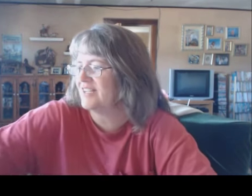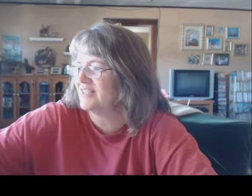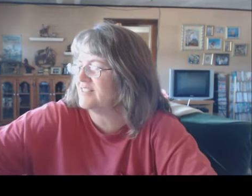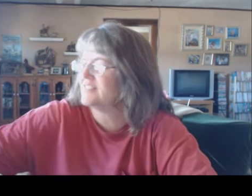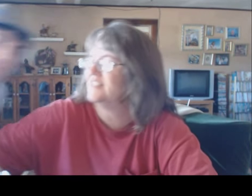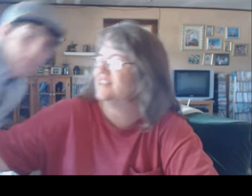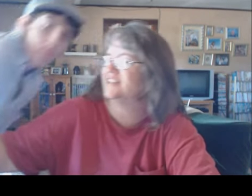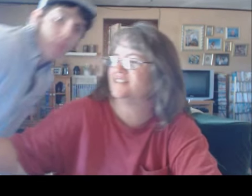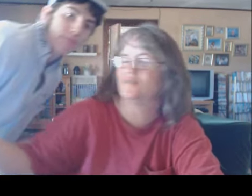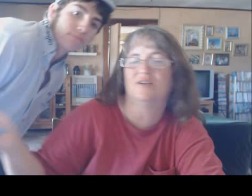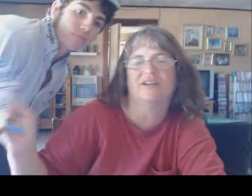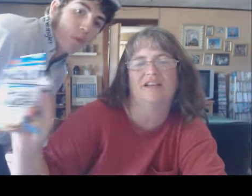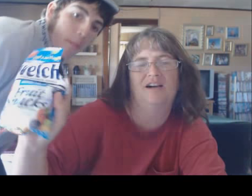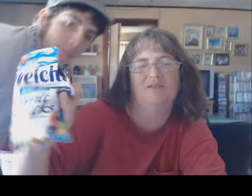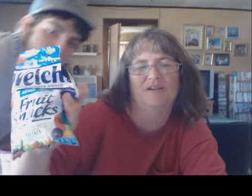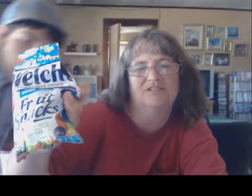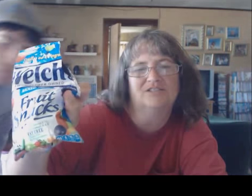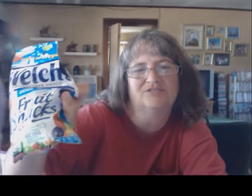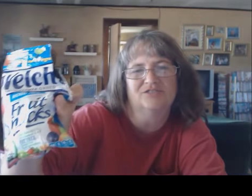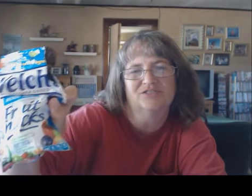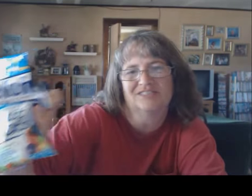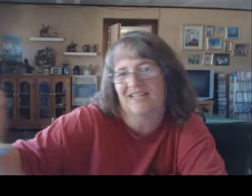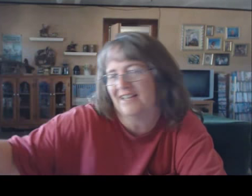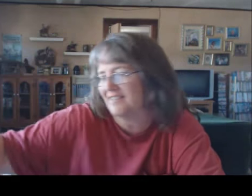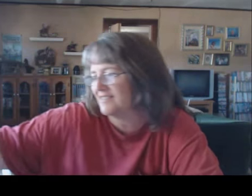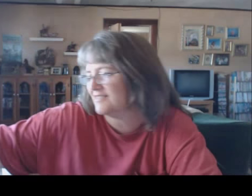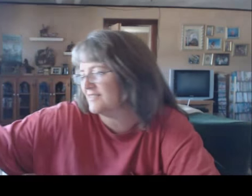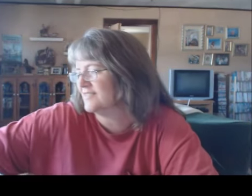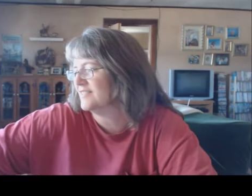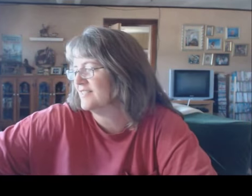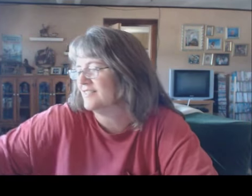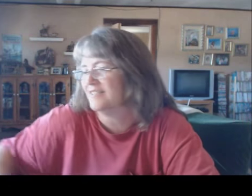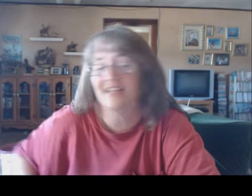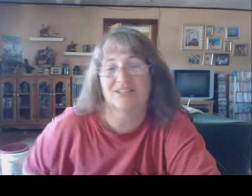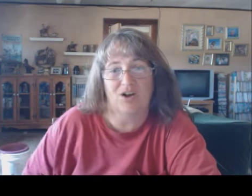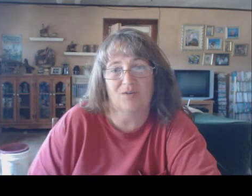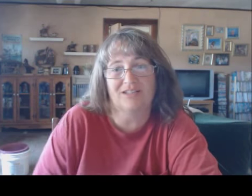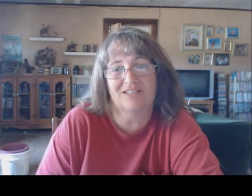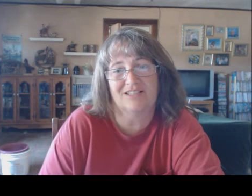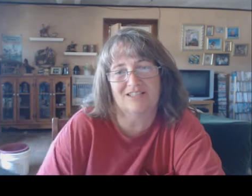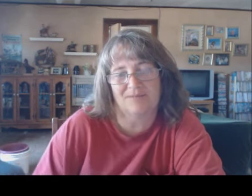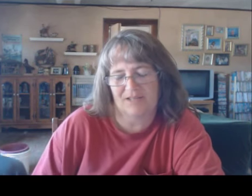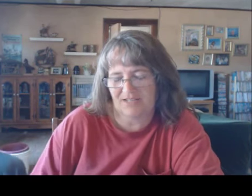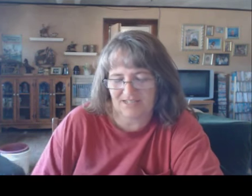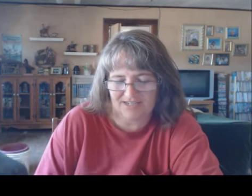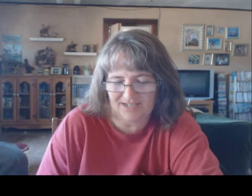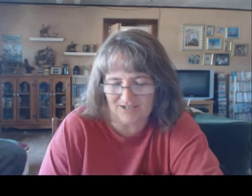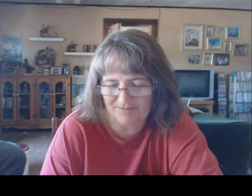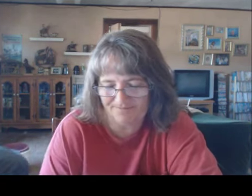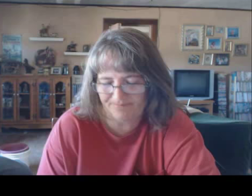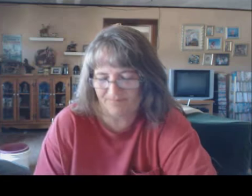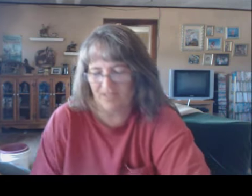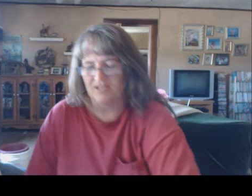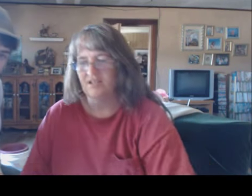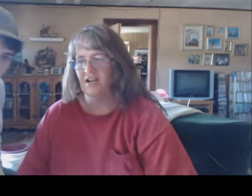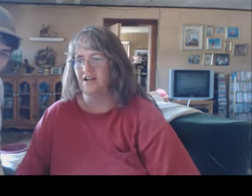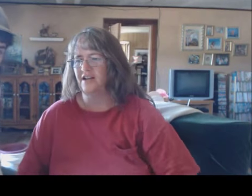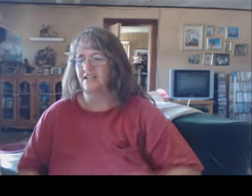What are you eating? He is working on Welch's fruit snack. As always, you've got something to snack on. Alright,